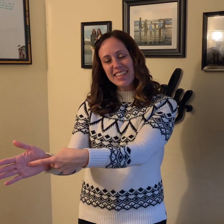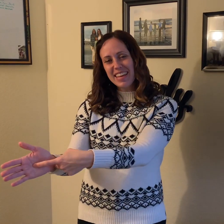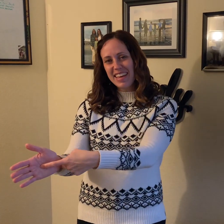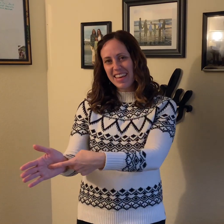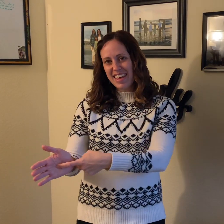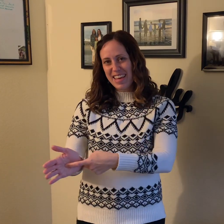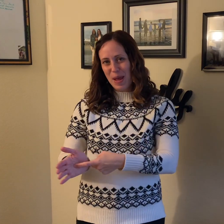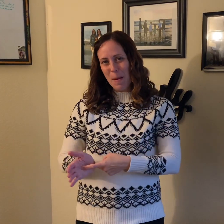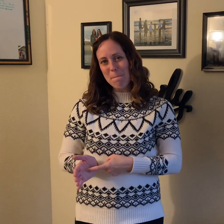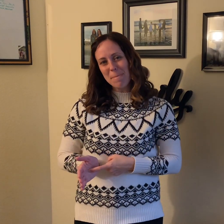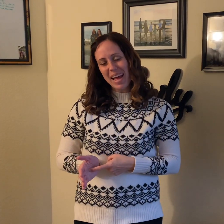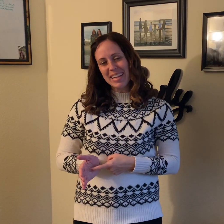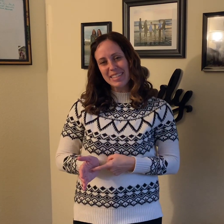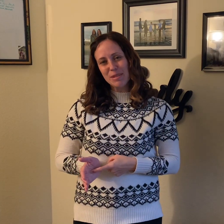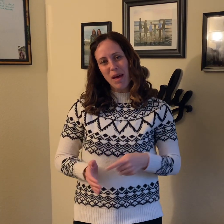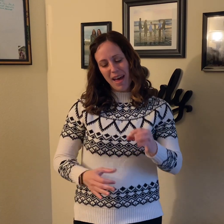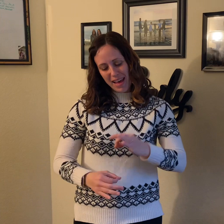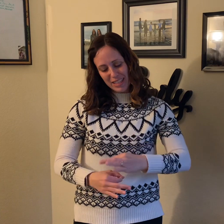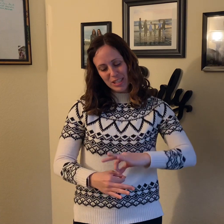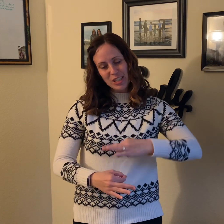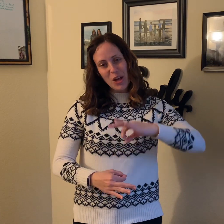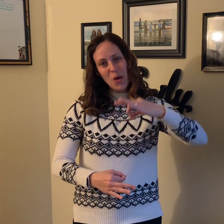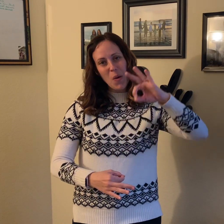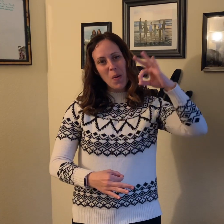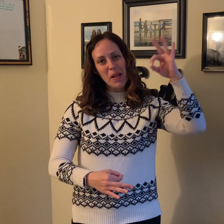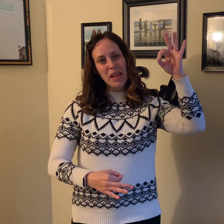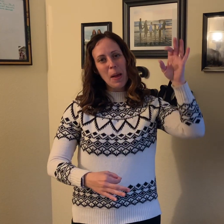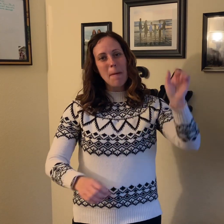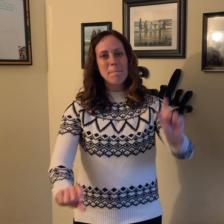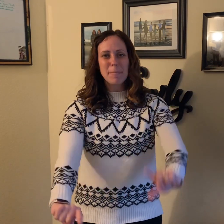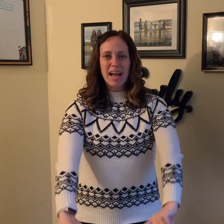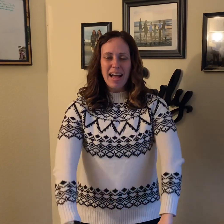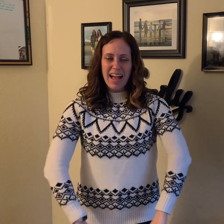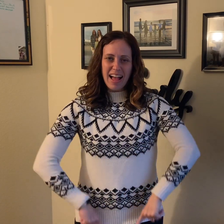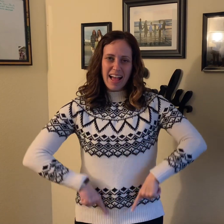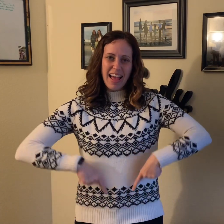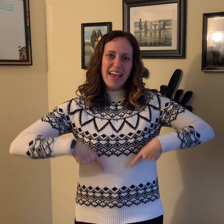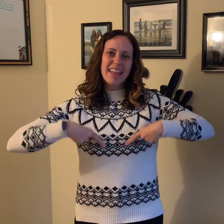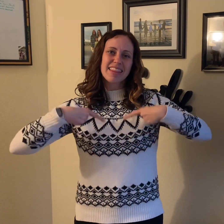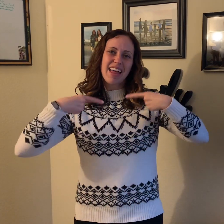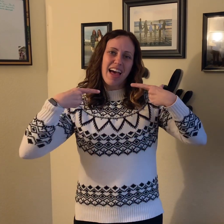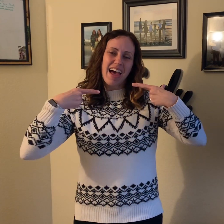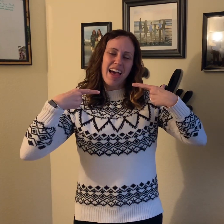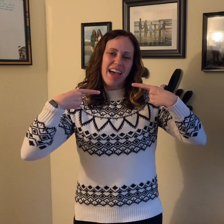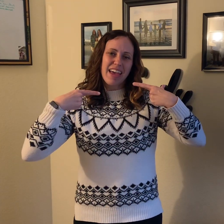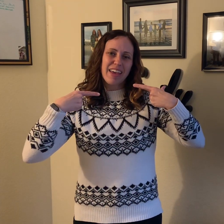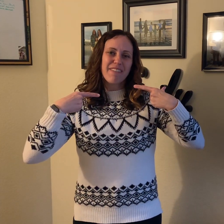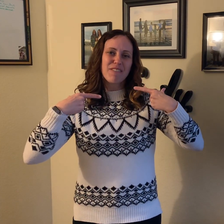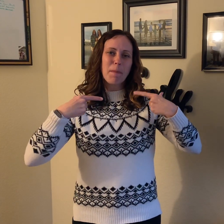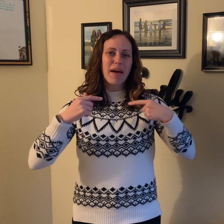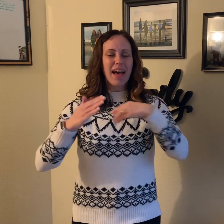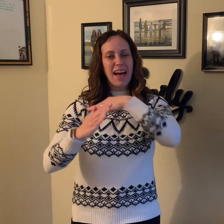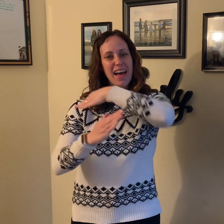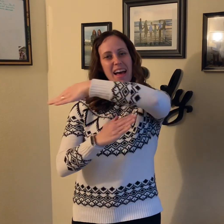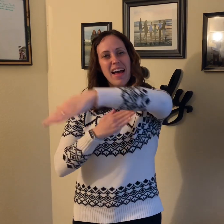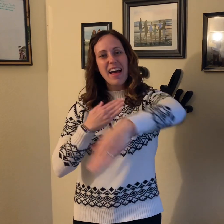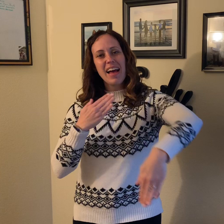Defense my soul, my life, my